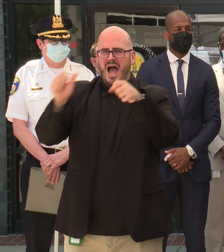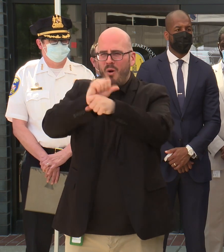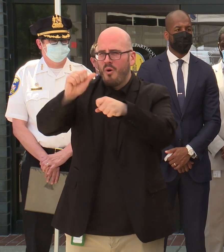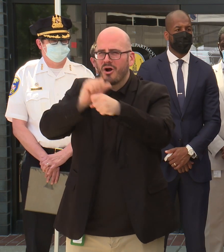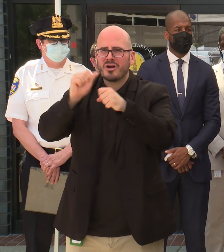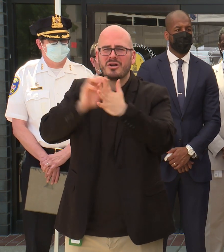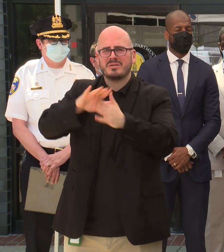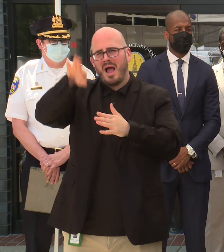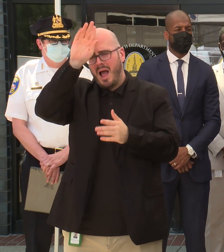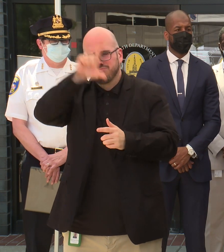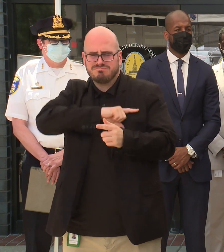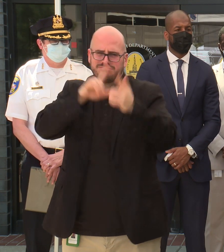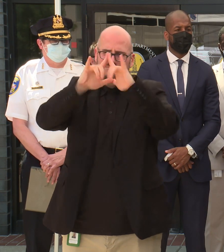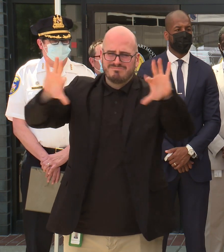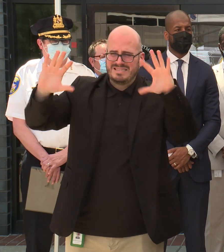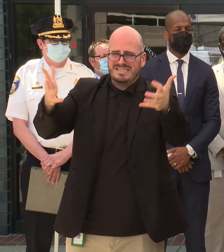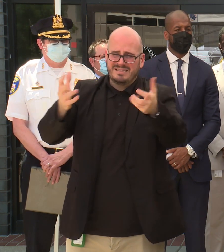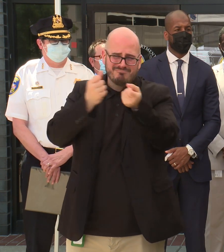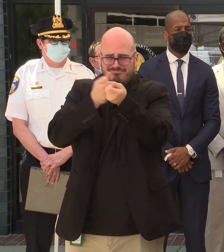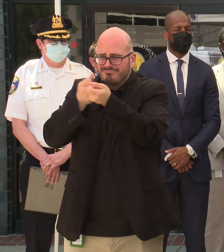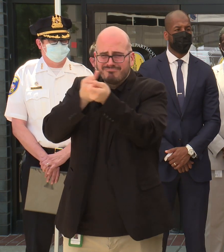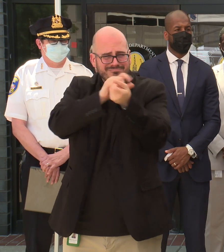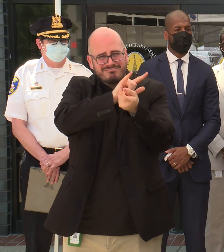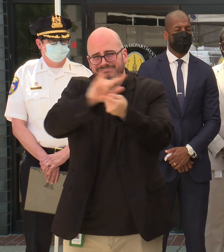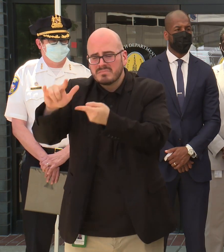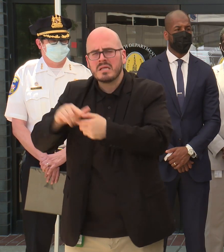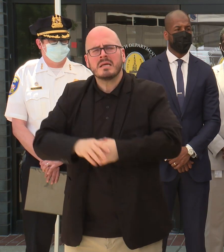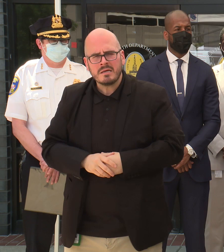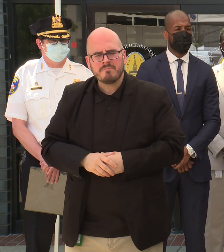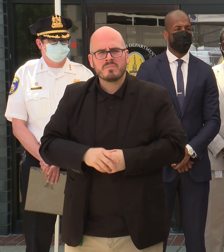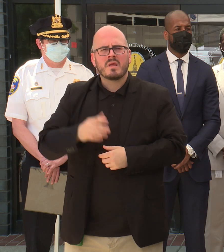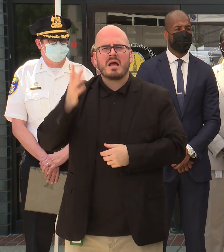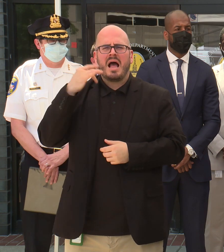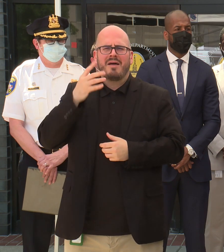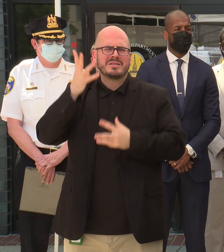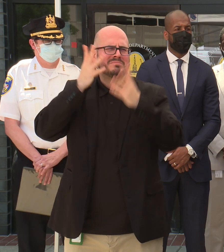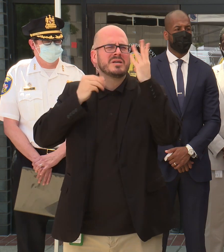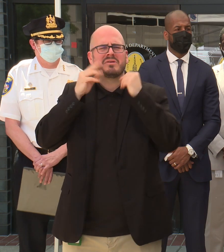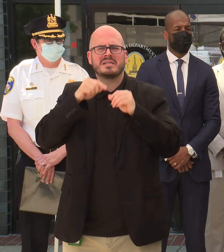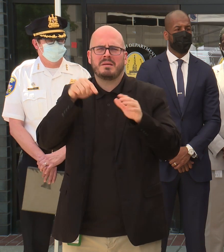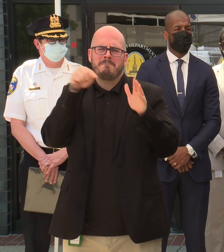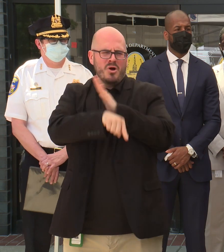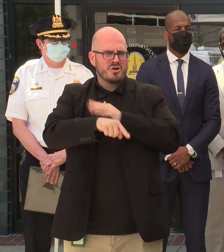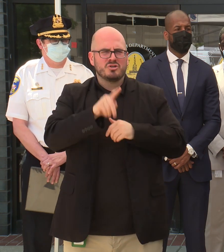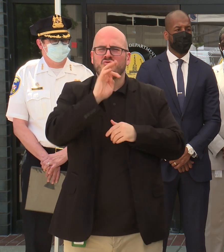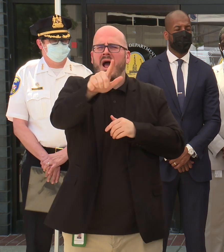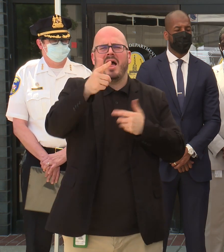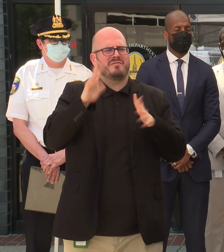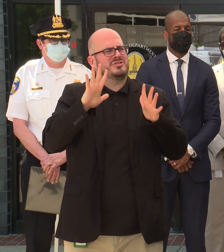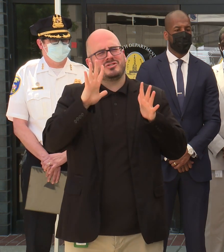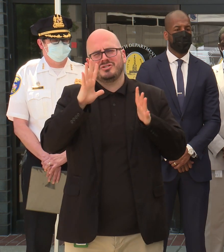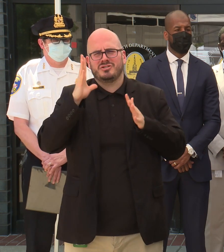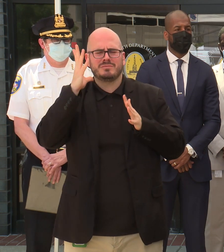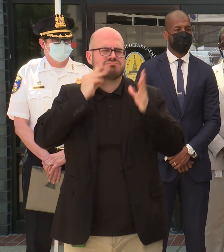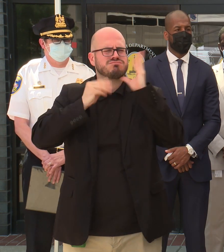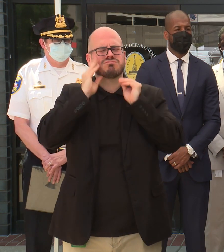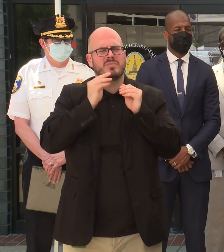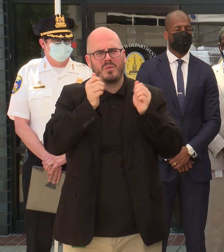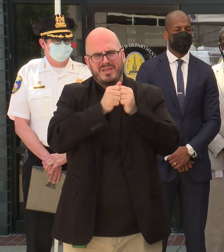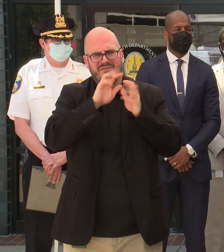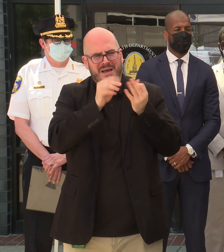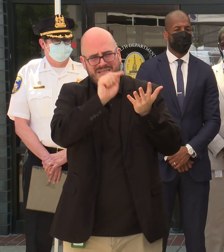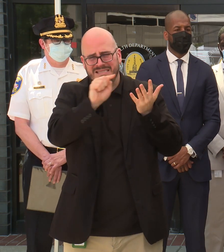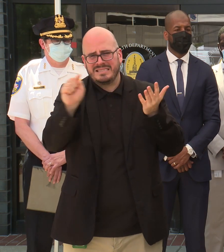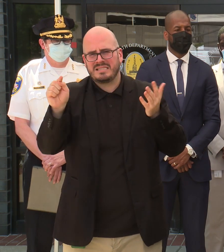every single day because I've been through murder trials with families. And while it is a relief